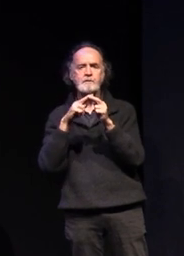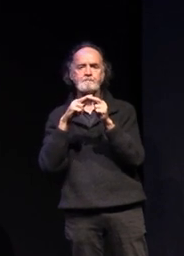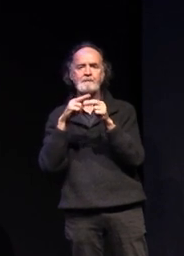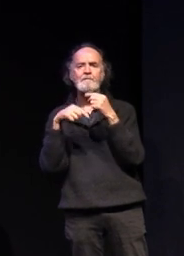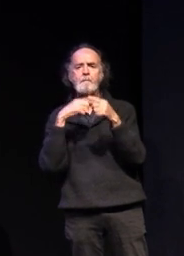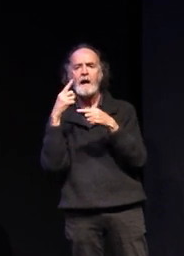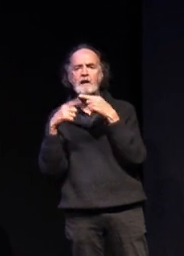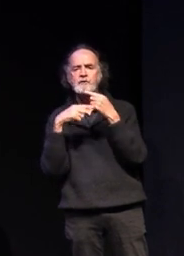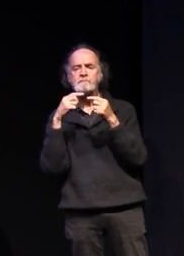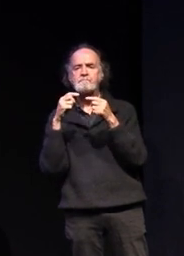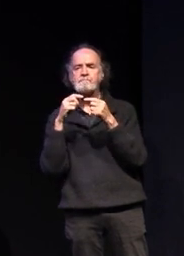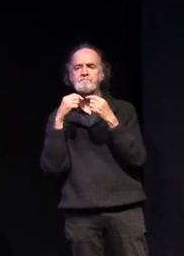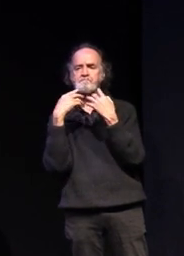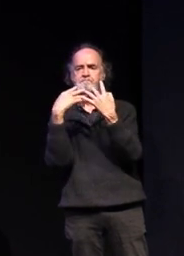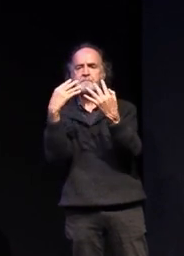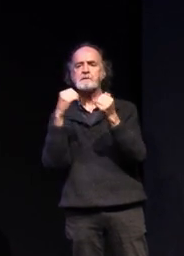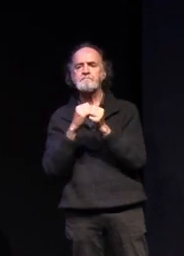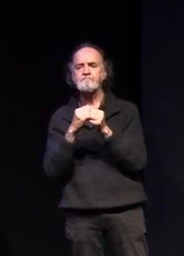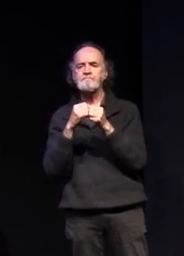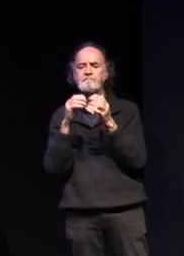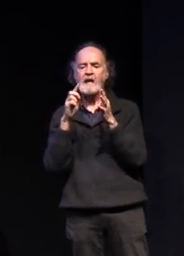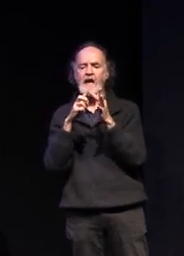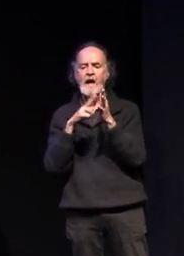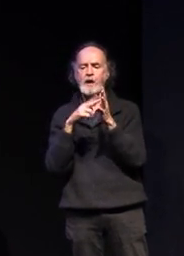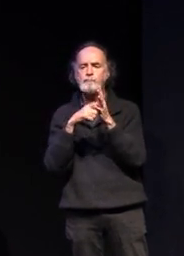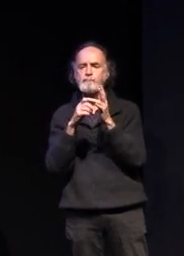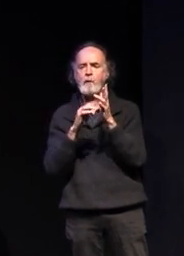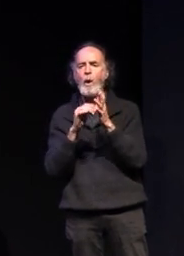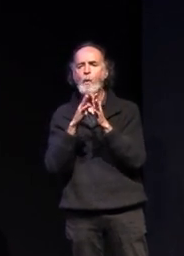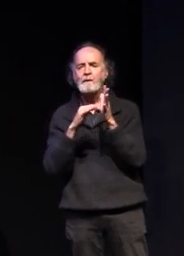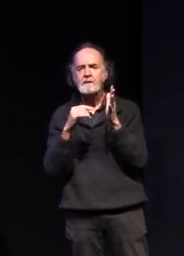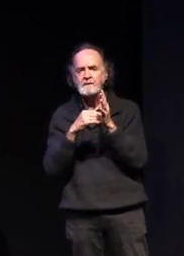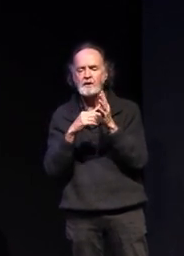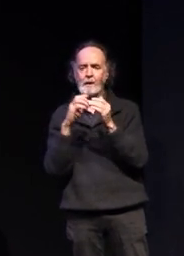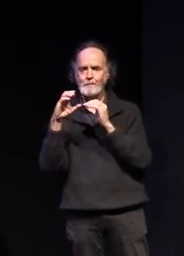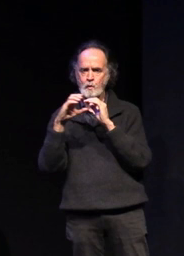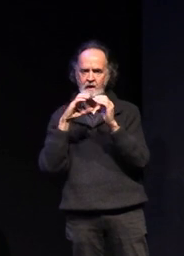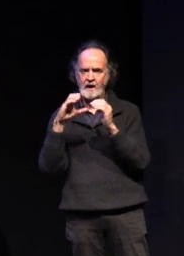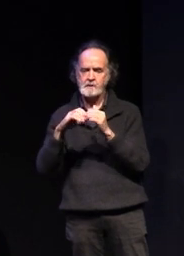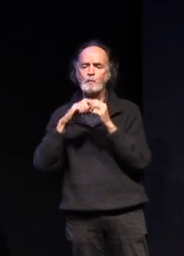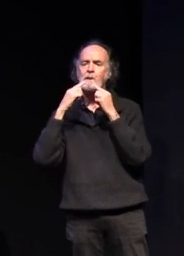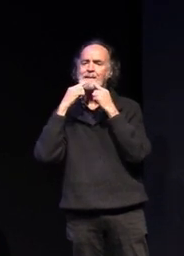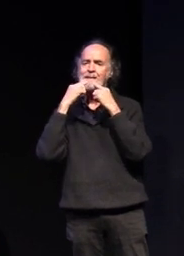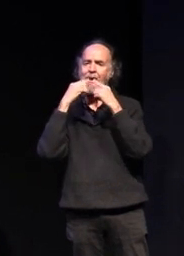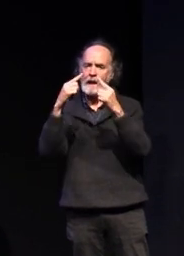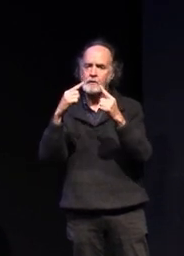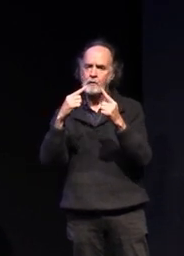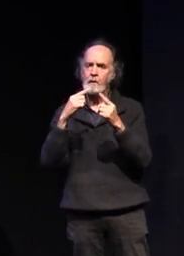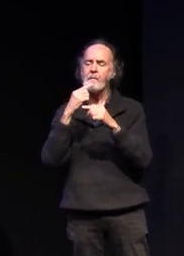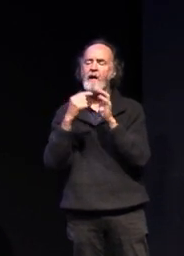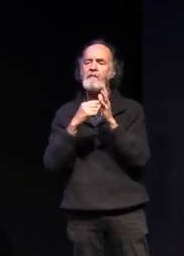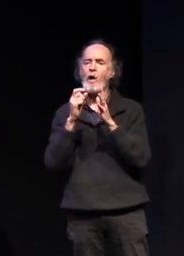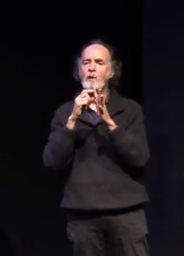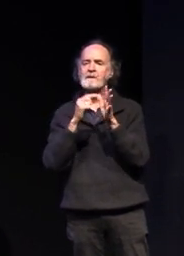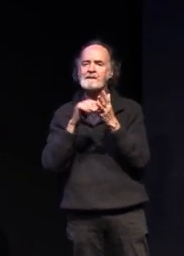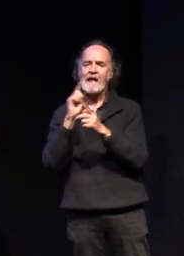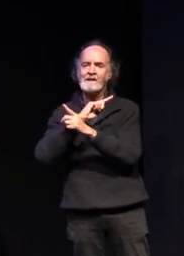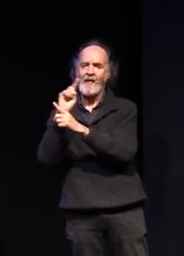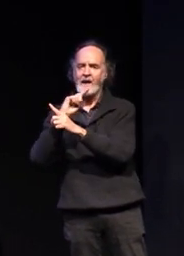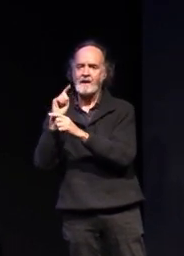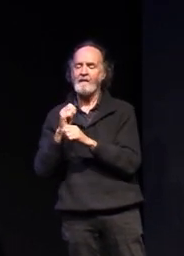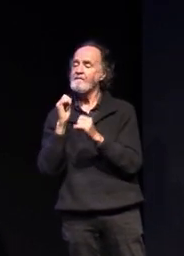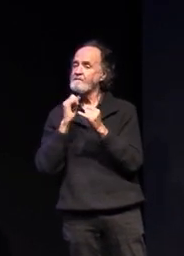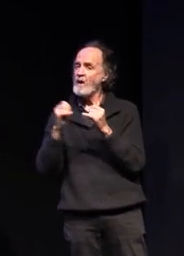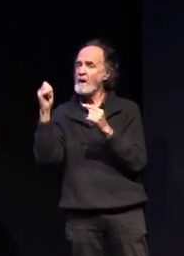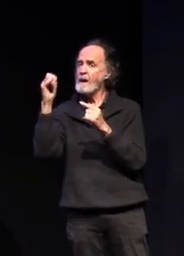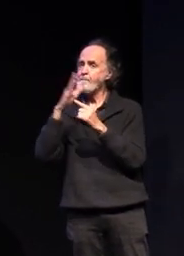and part of enrollment and the process of our communication will let you know about those dates when we get closer and then one of the critical ones